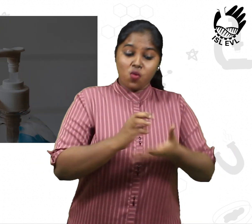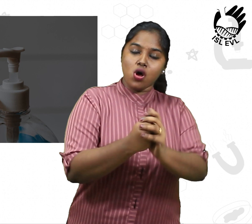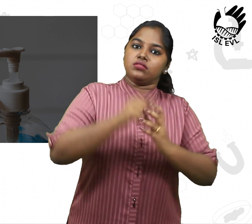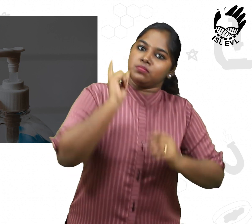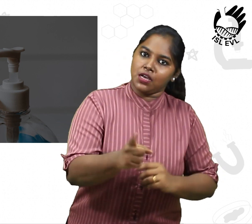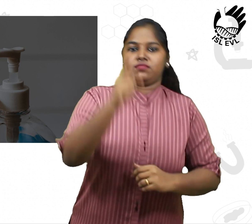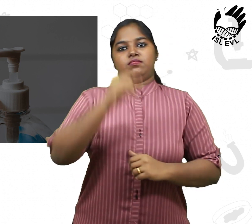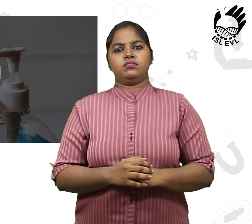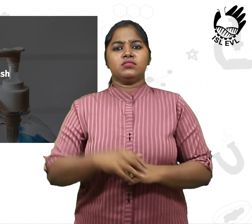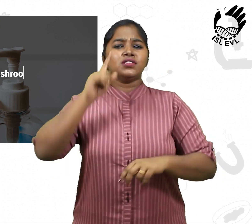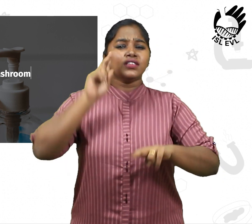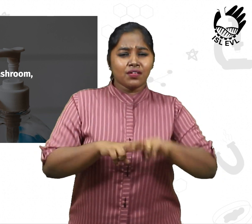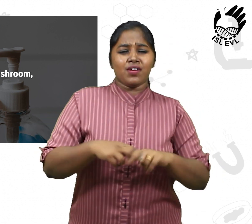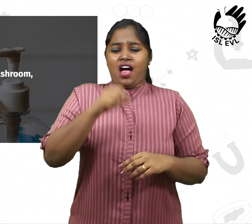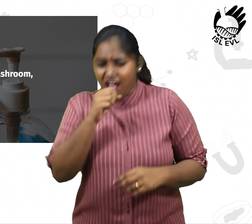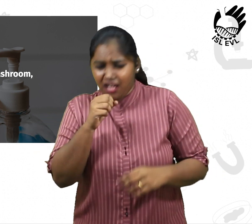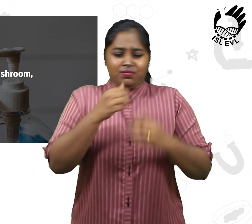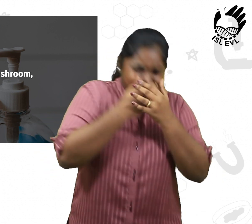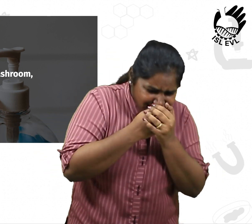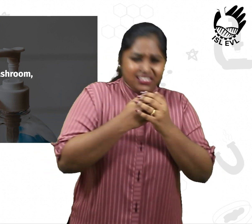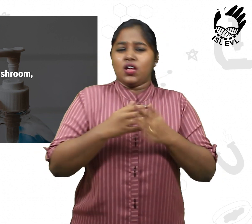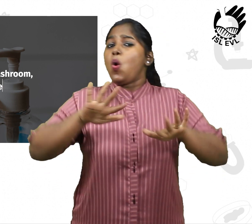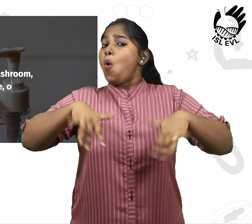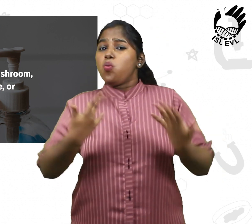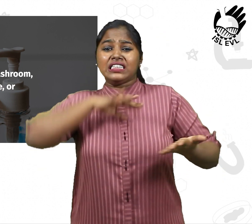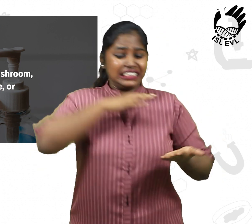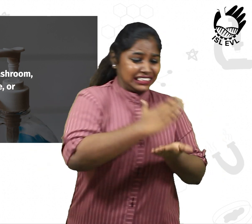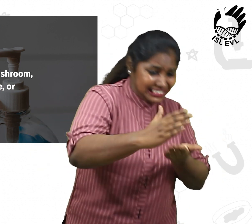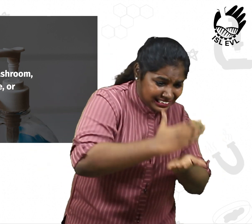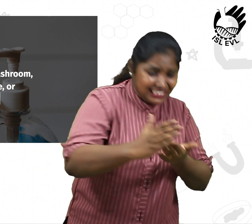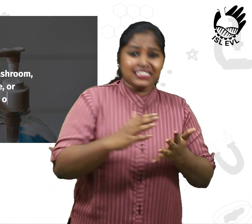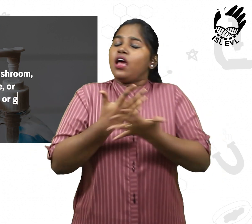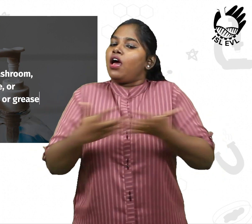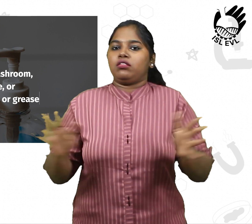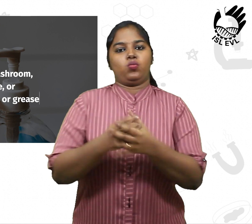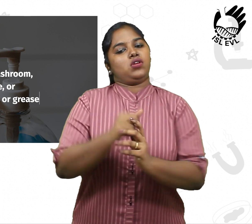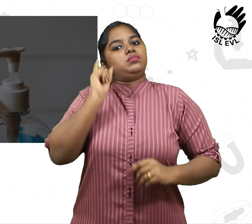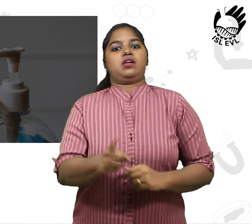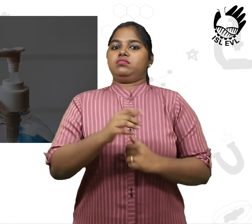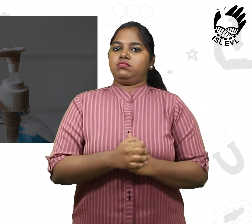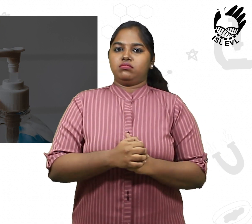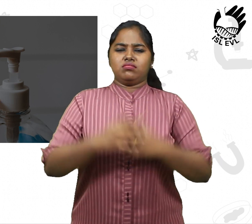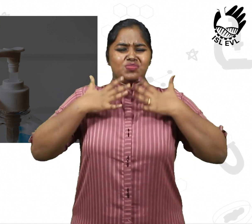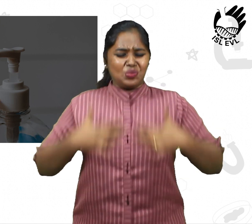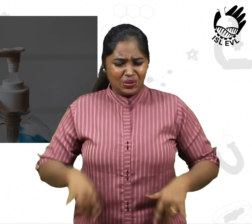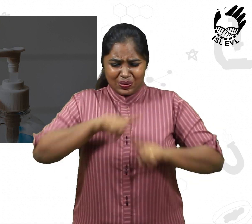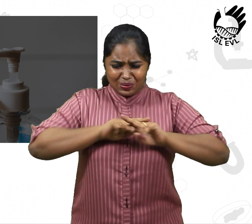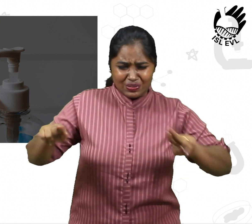after you go to the washroom, if you cough or sneeze or if you handle garbage or grease. Your body is a